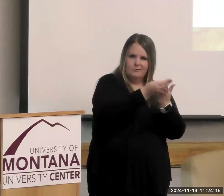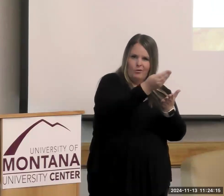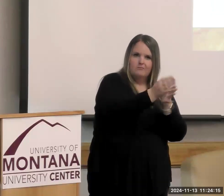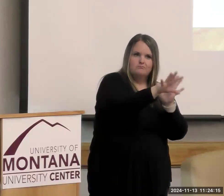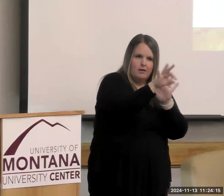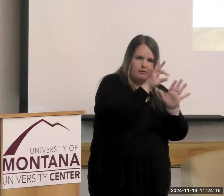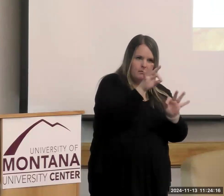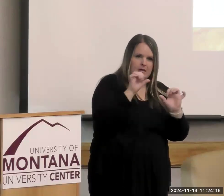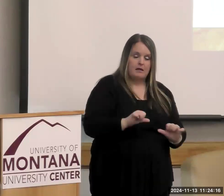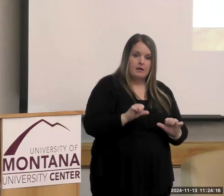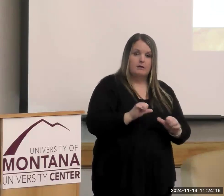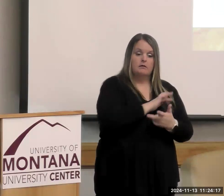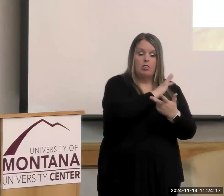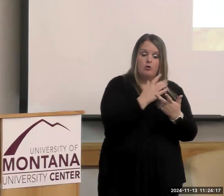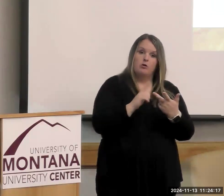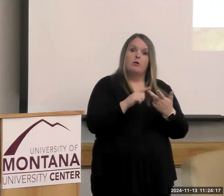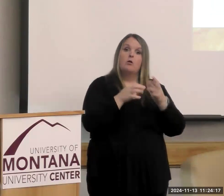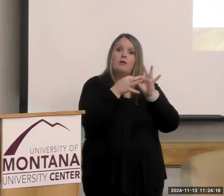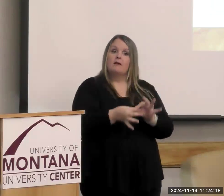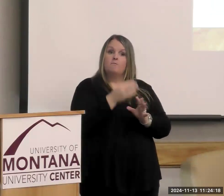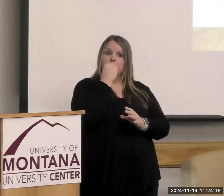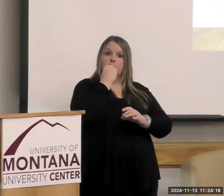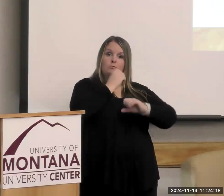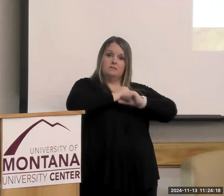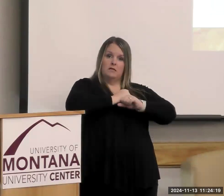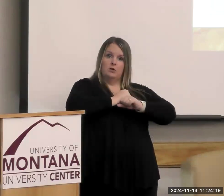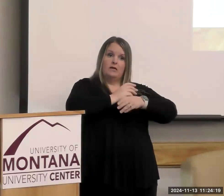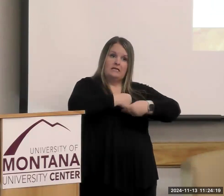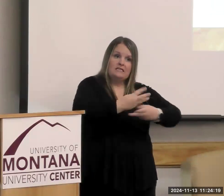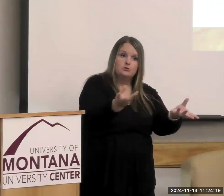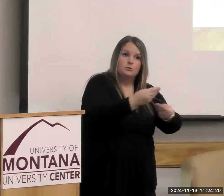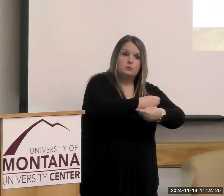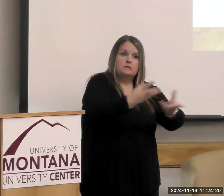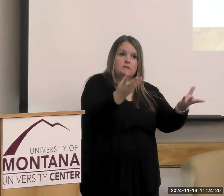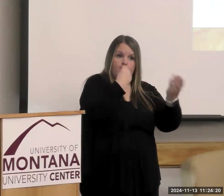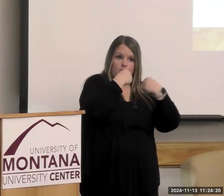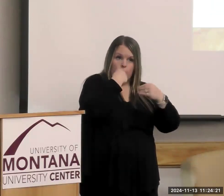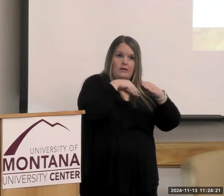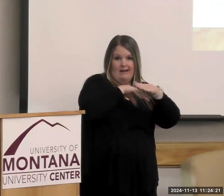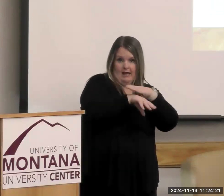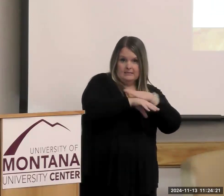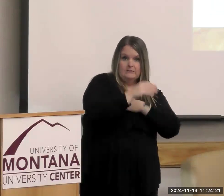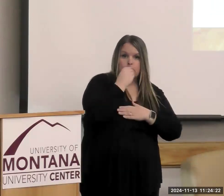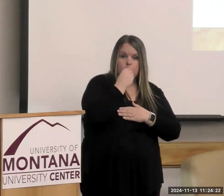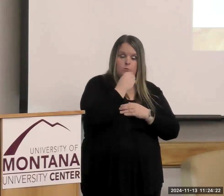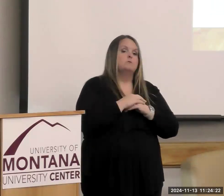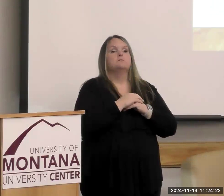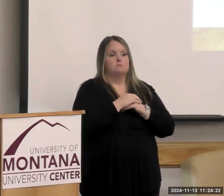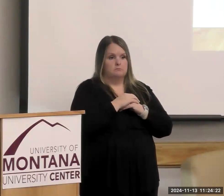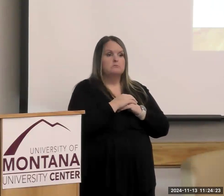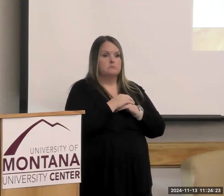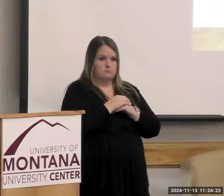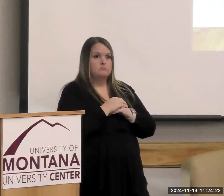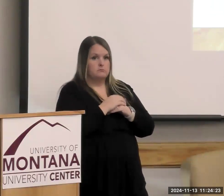area have to do with food security, food distribution, and access. And that's where a program like,